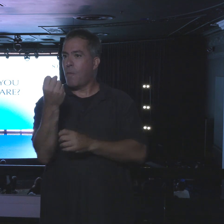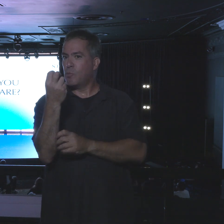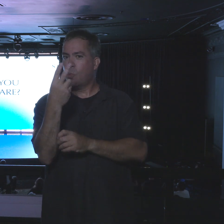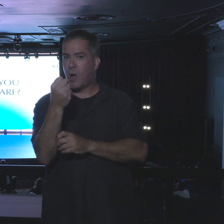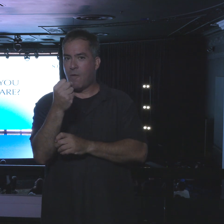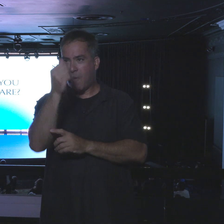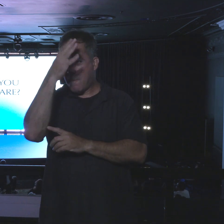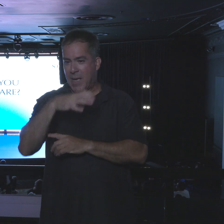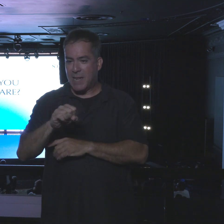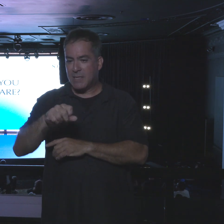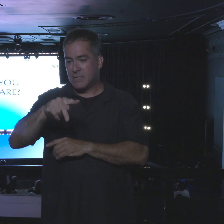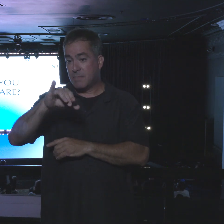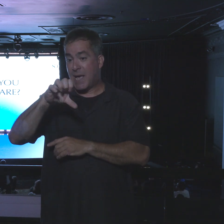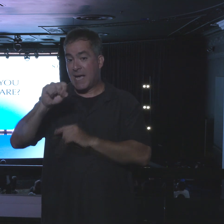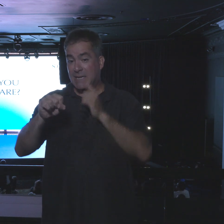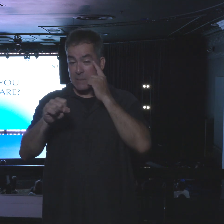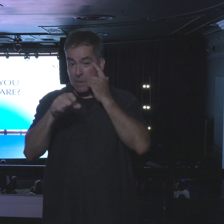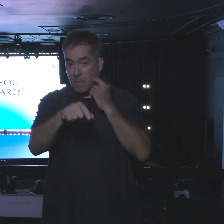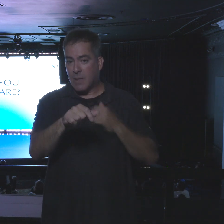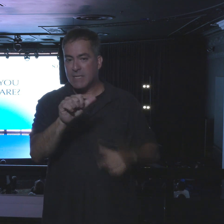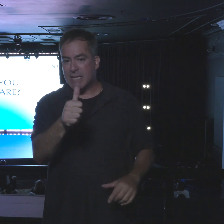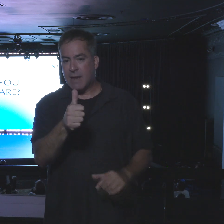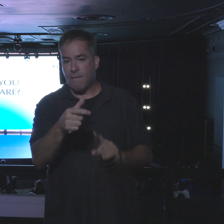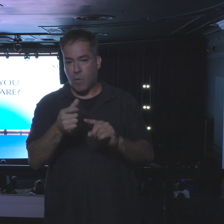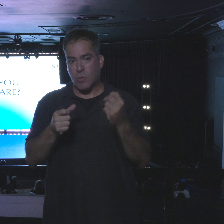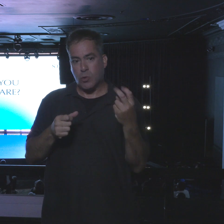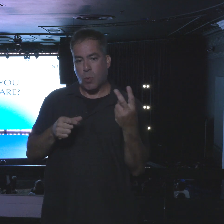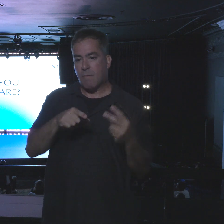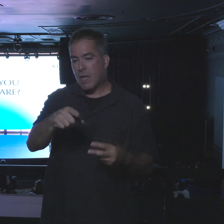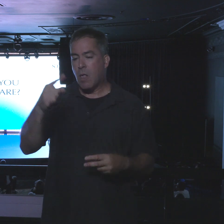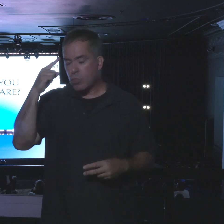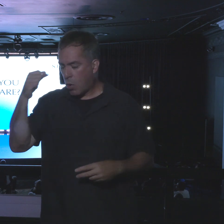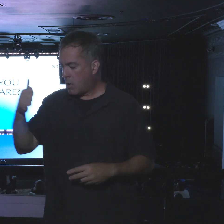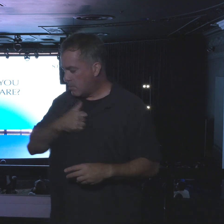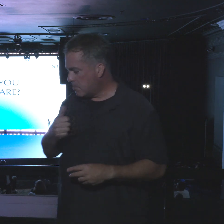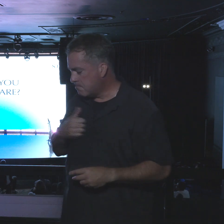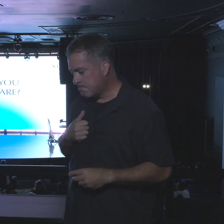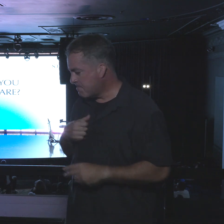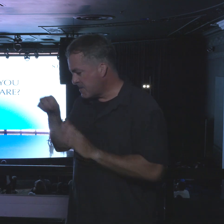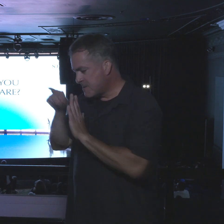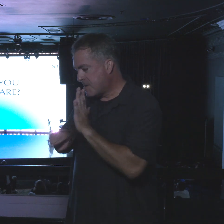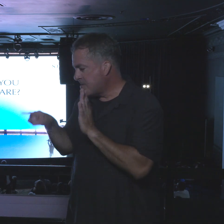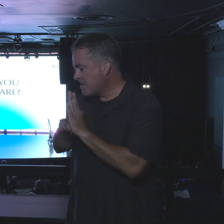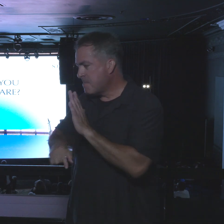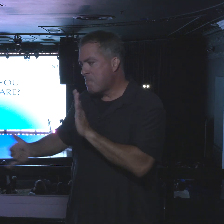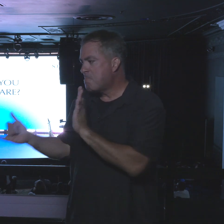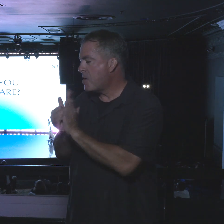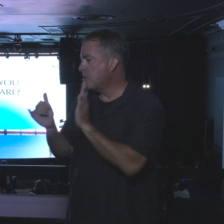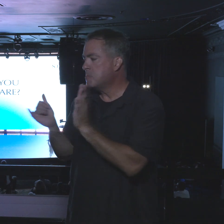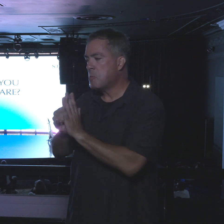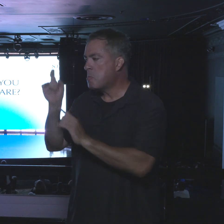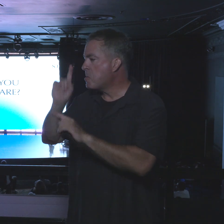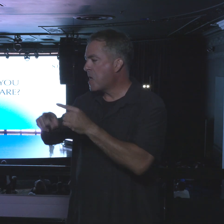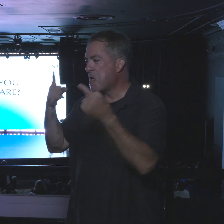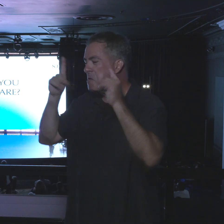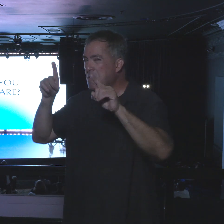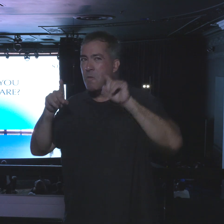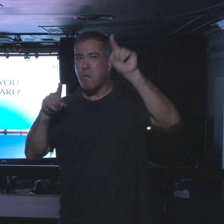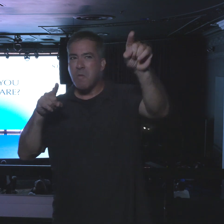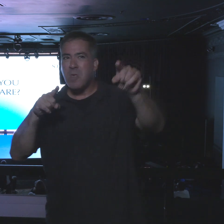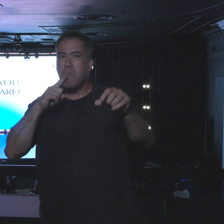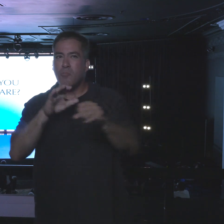out of their victory. They thought themselves out of